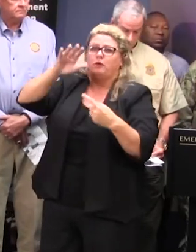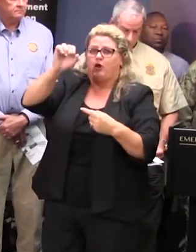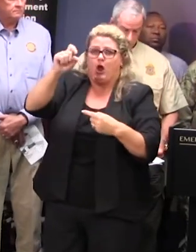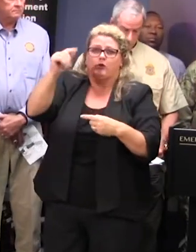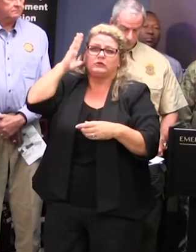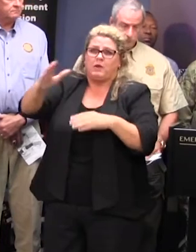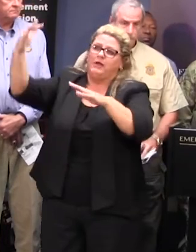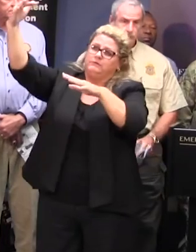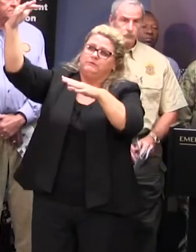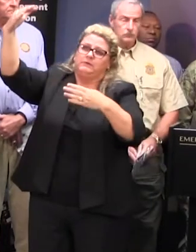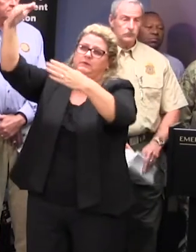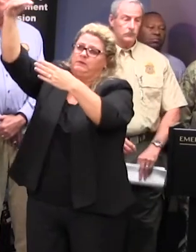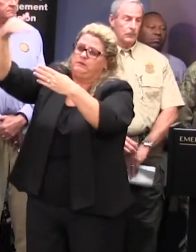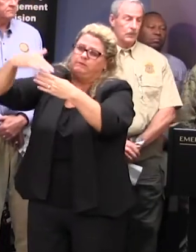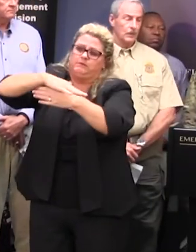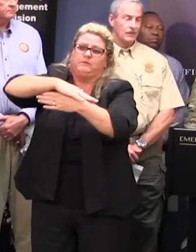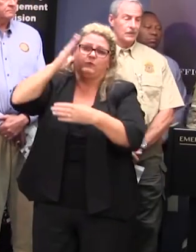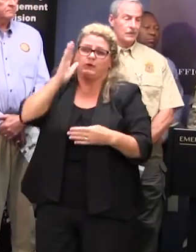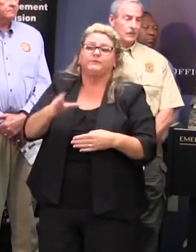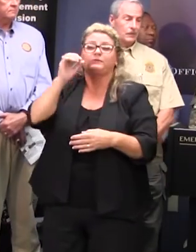coast with that general livingston